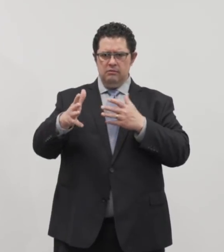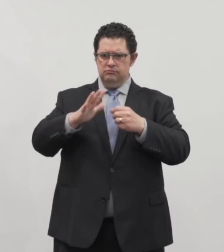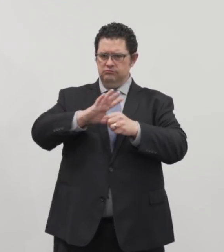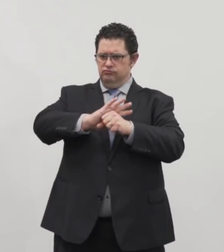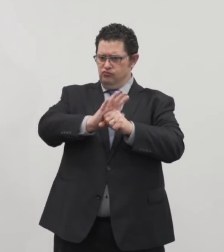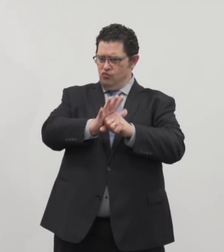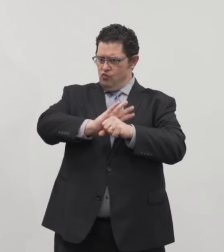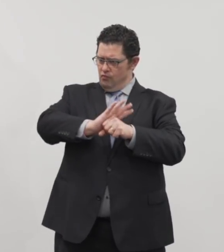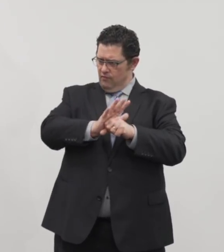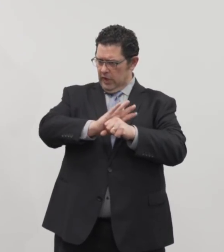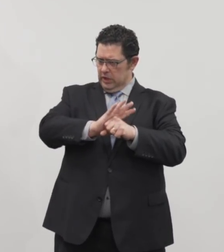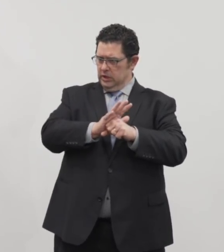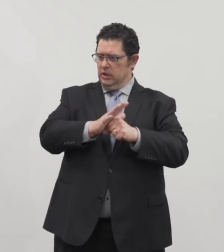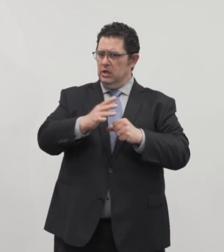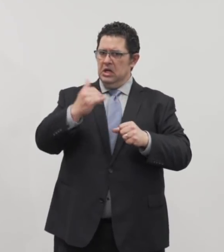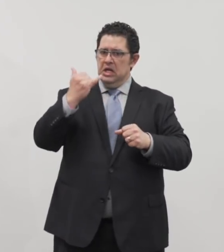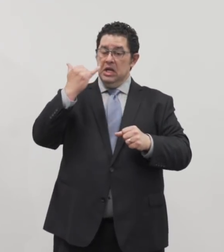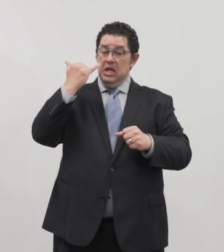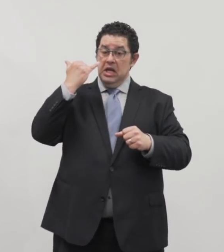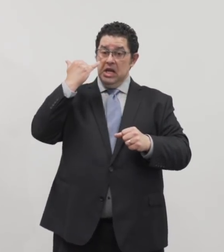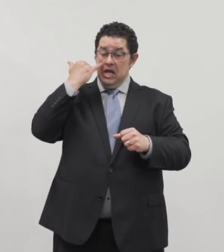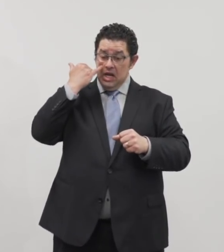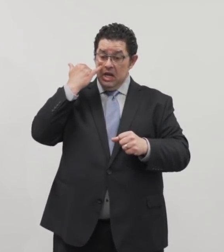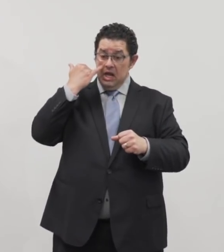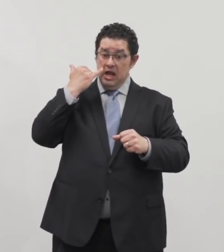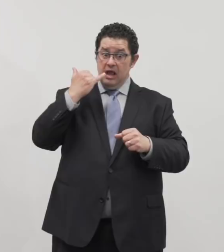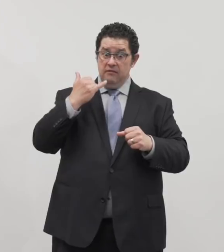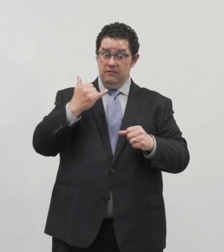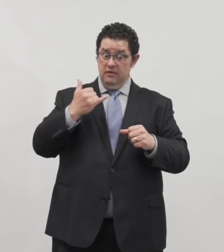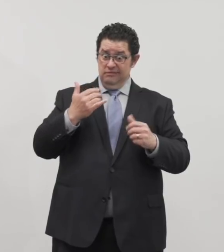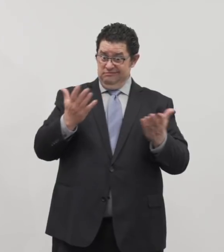-19 if this region, which is highly mobile?